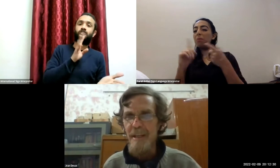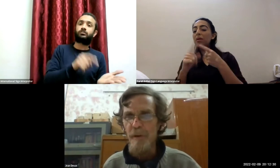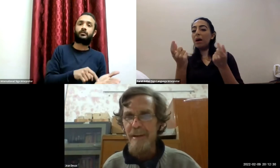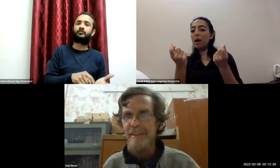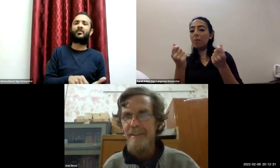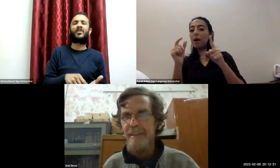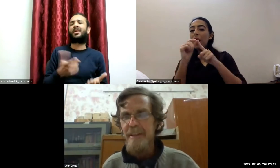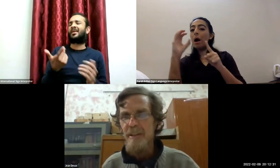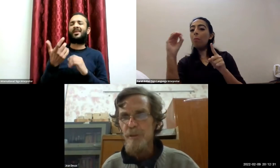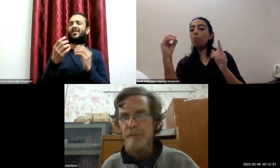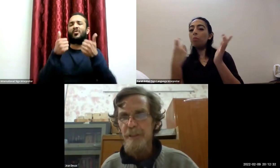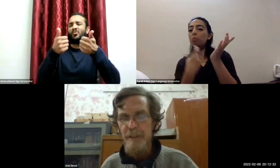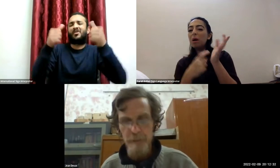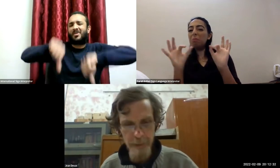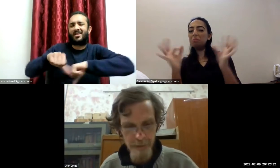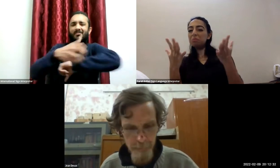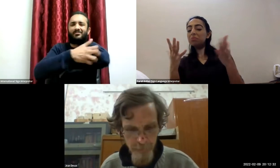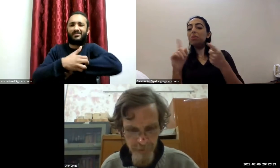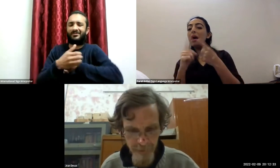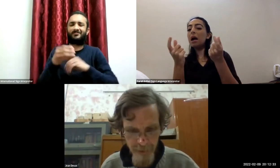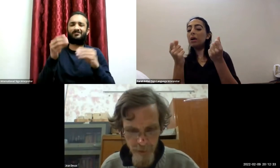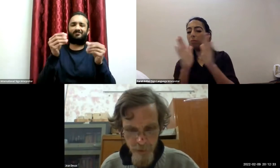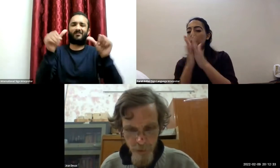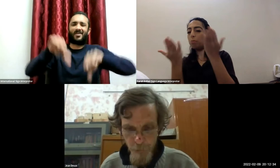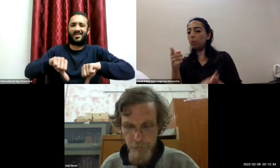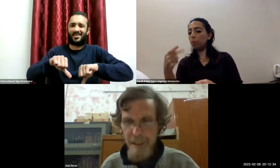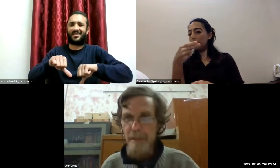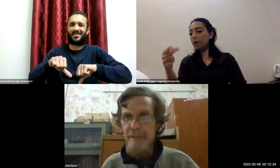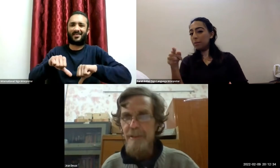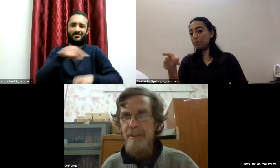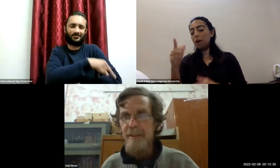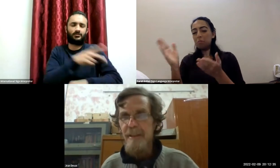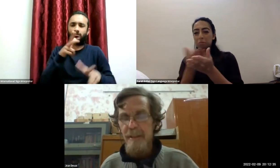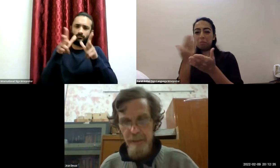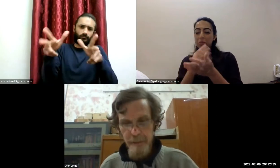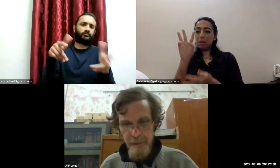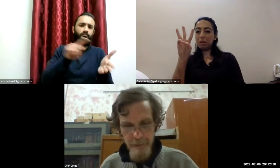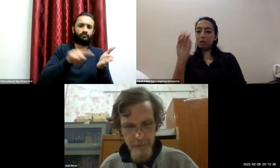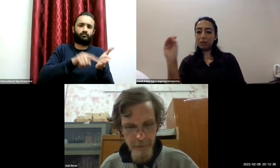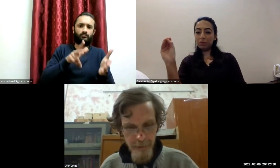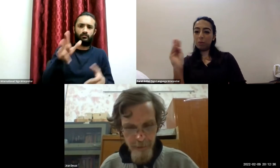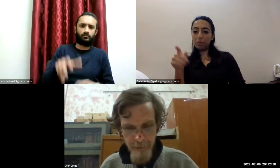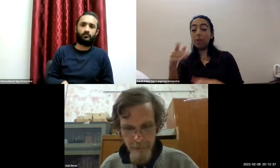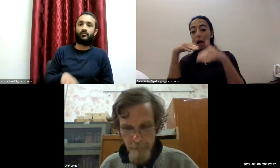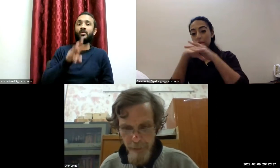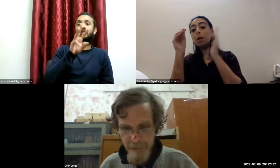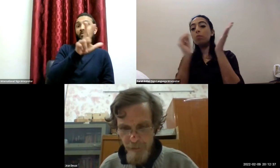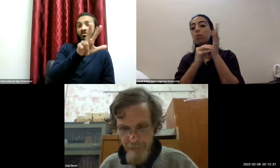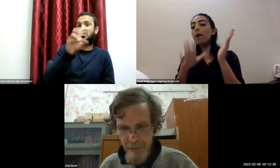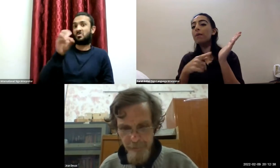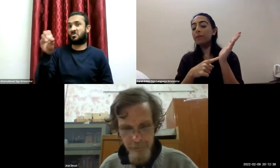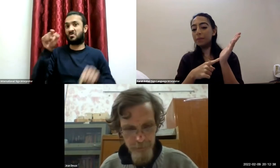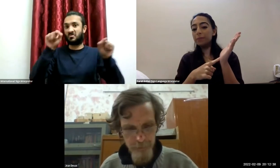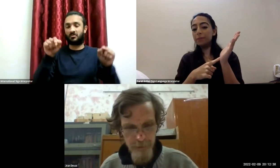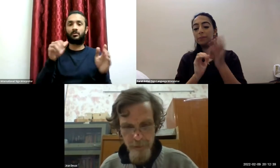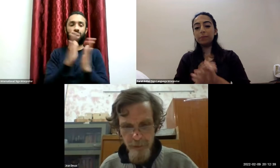anywhere in the book of 300 pages of poverty or for that matter uh in martin